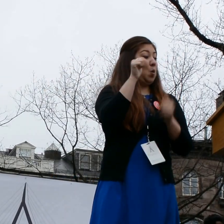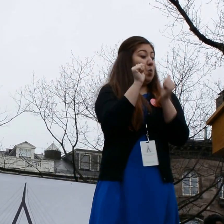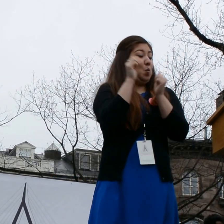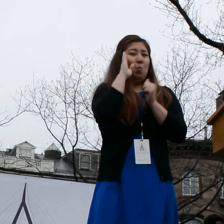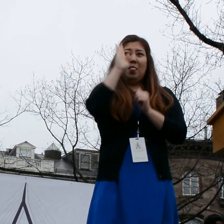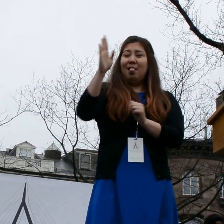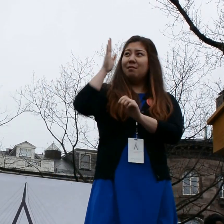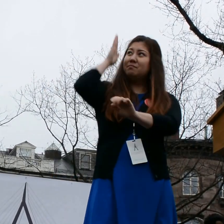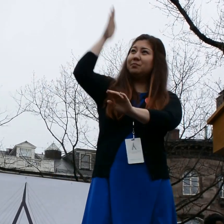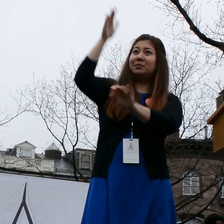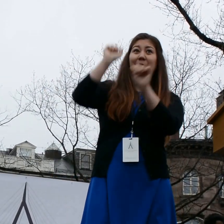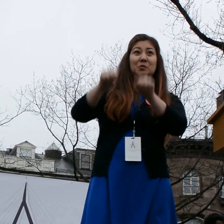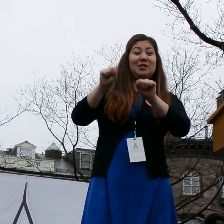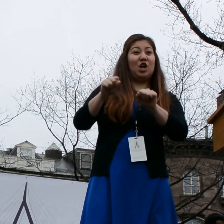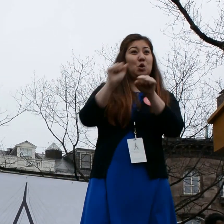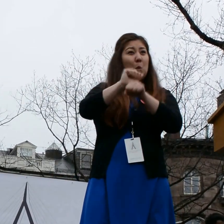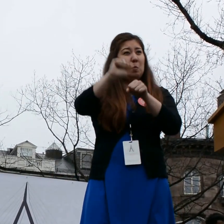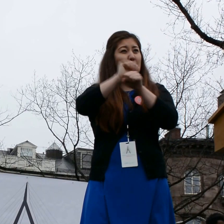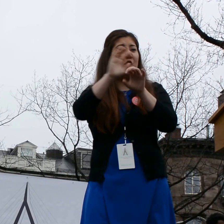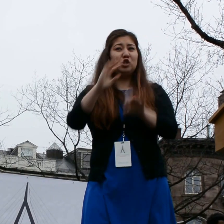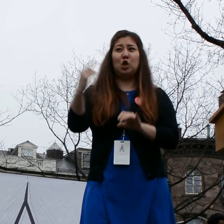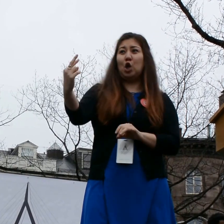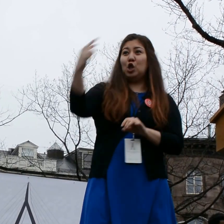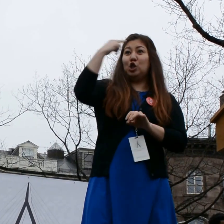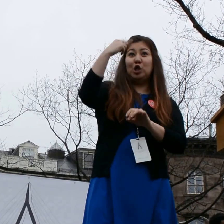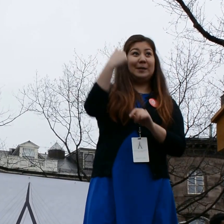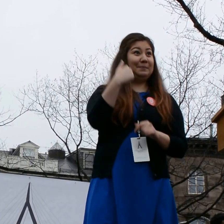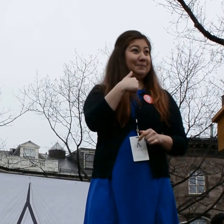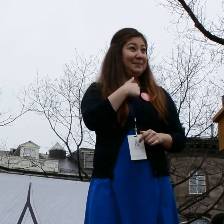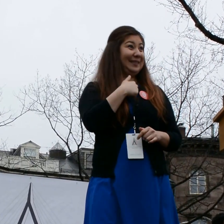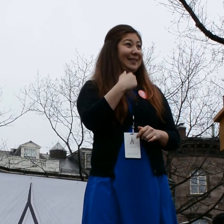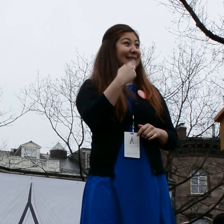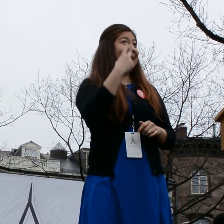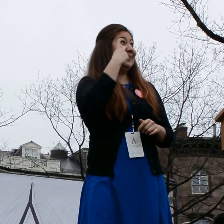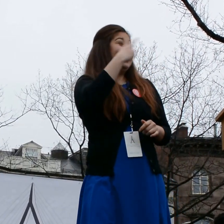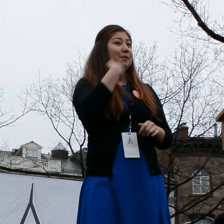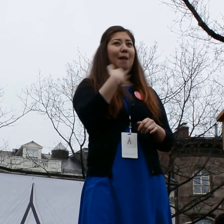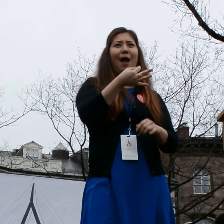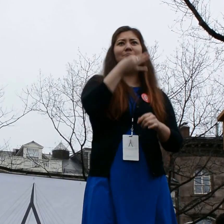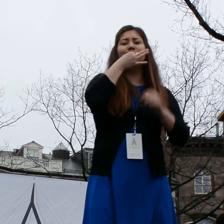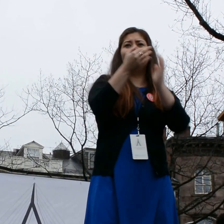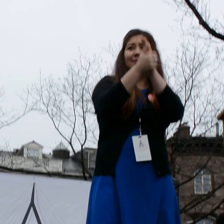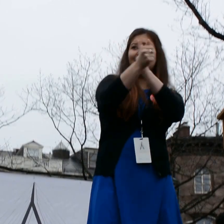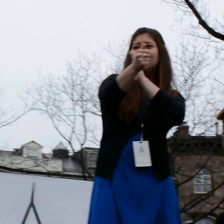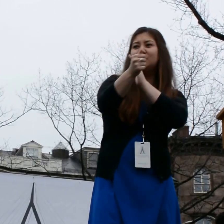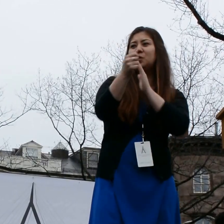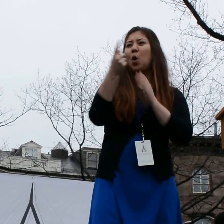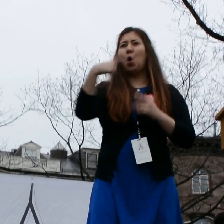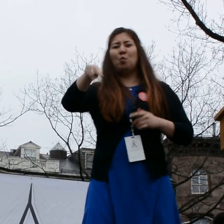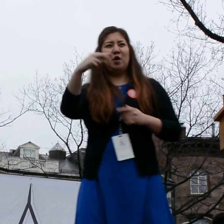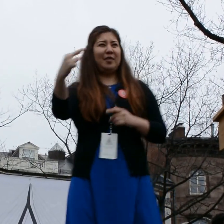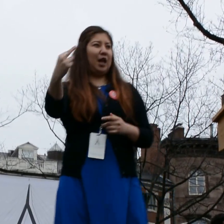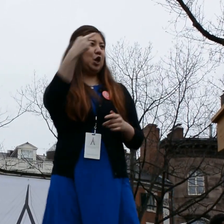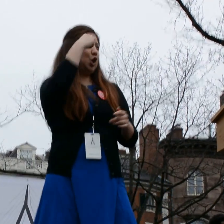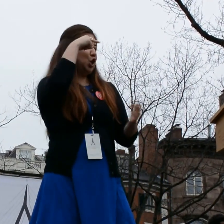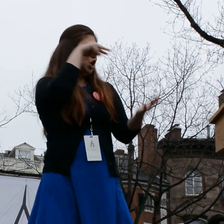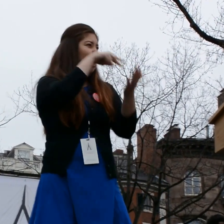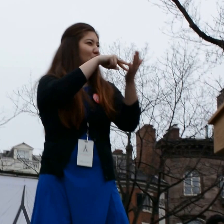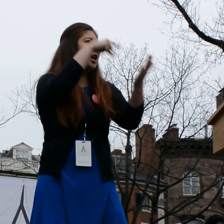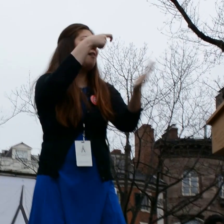Will the potential employer look at me and my credentials? Or will they get stuck on the cost